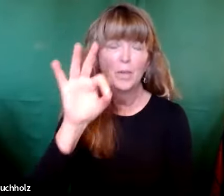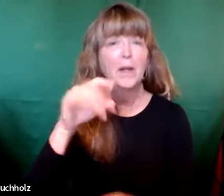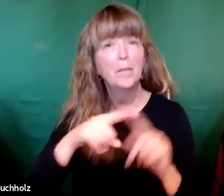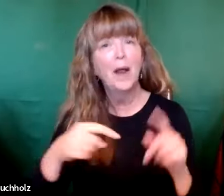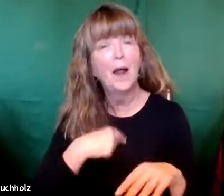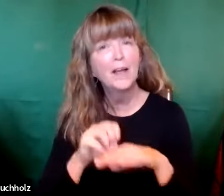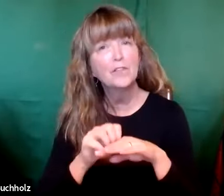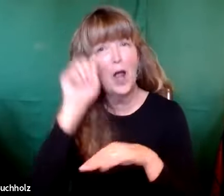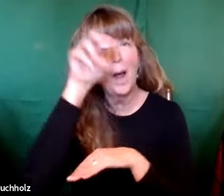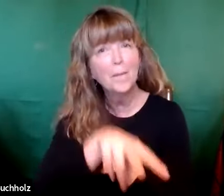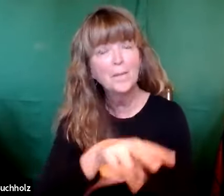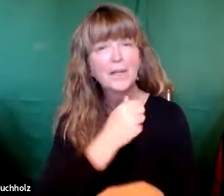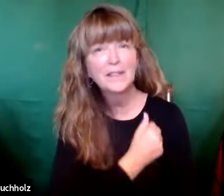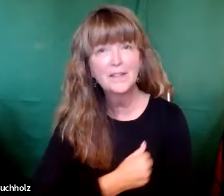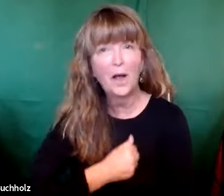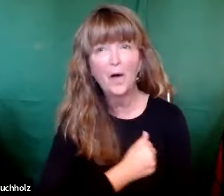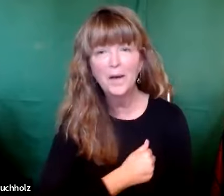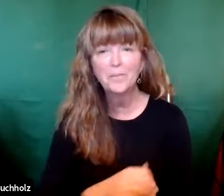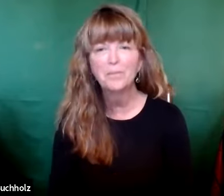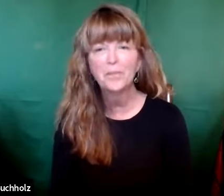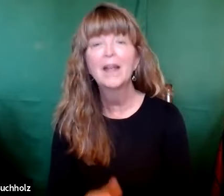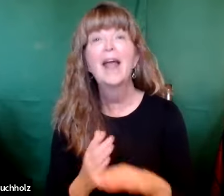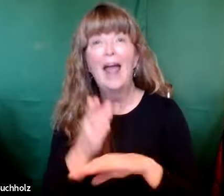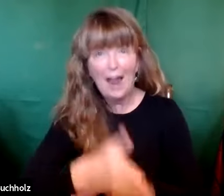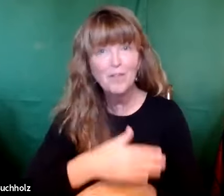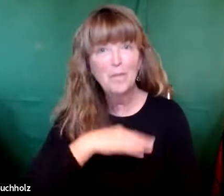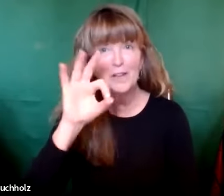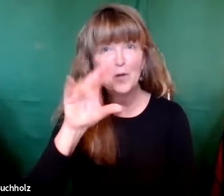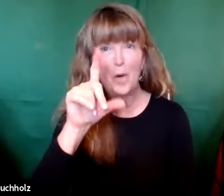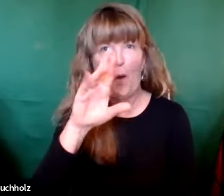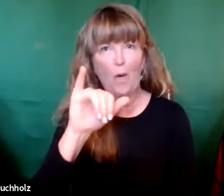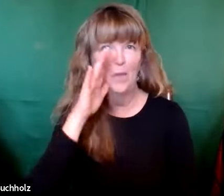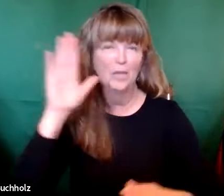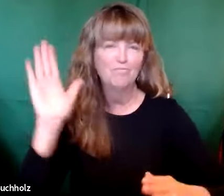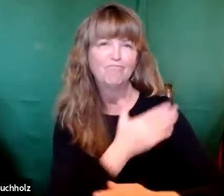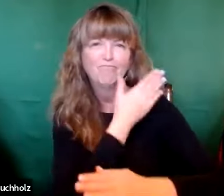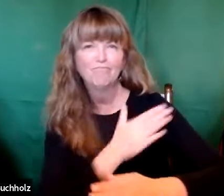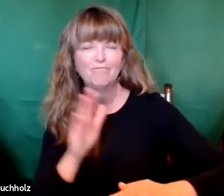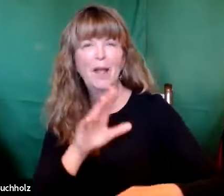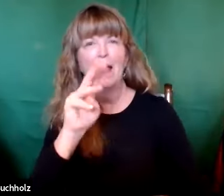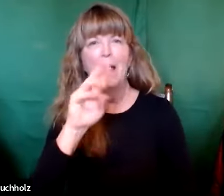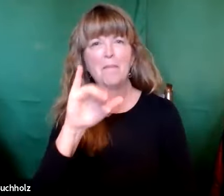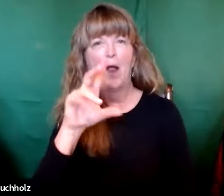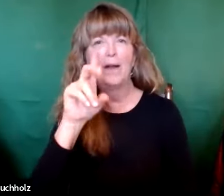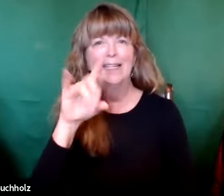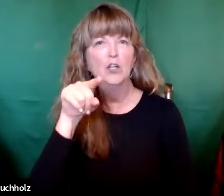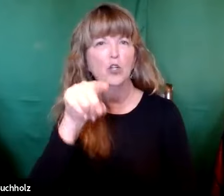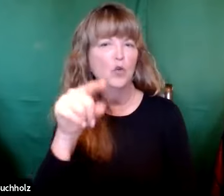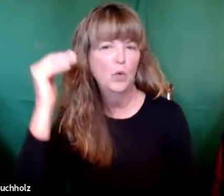She was supposed to sing it before my sermon, but I went ahead and jumped ahead, so Lori will sing it